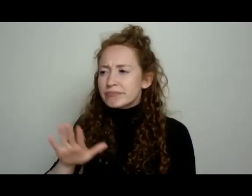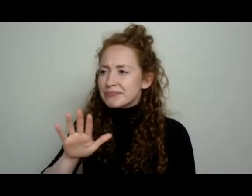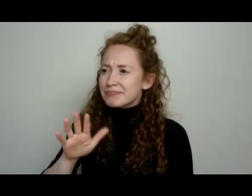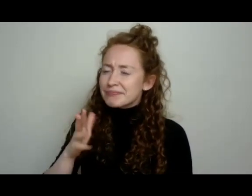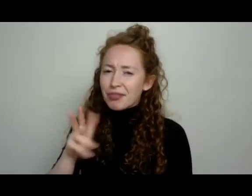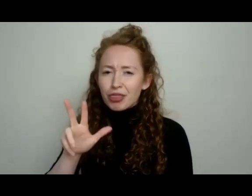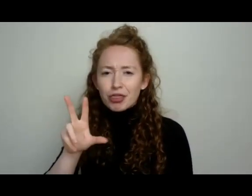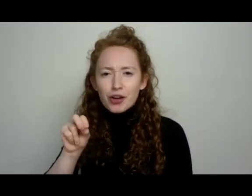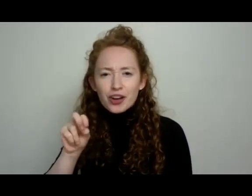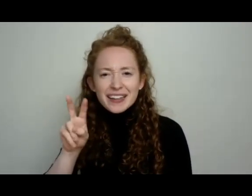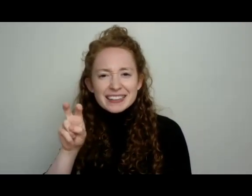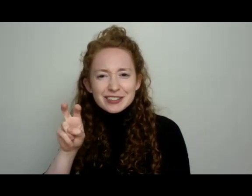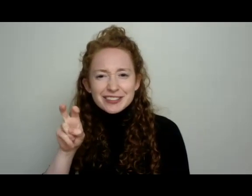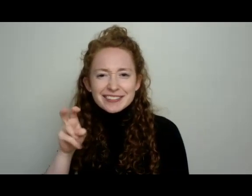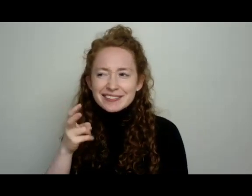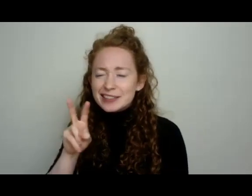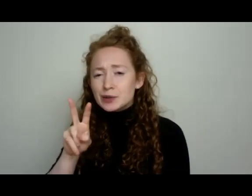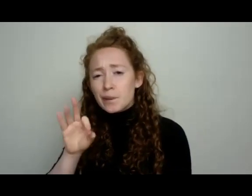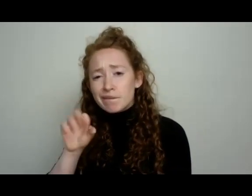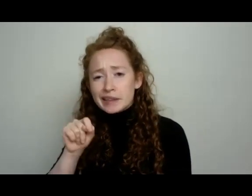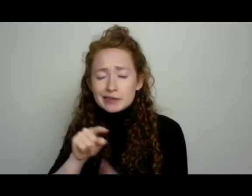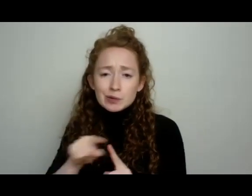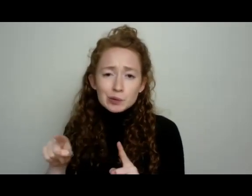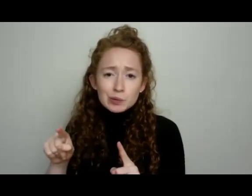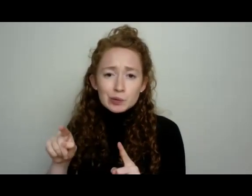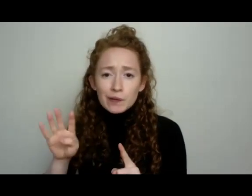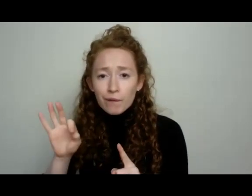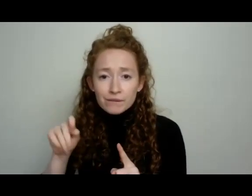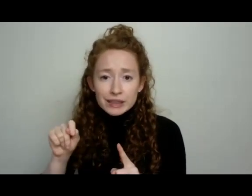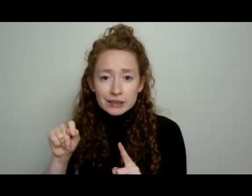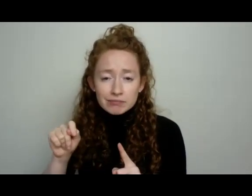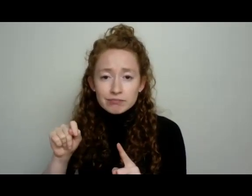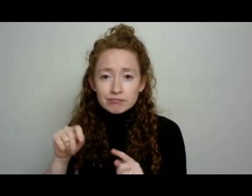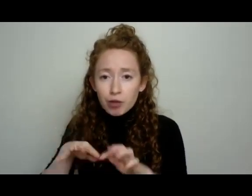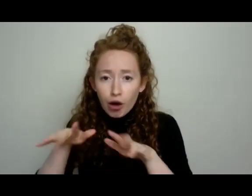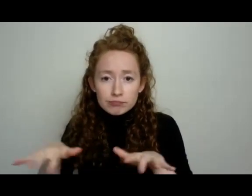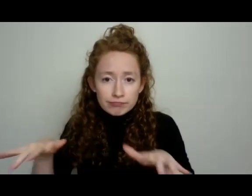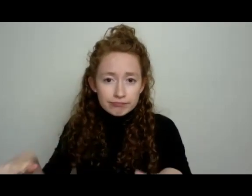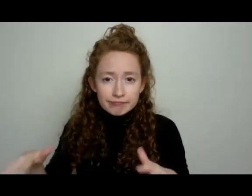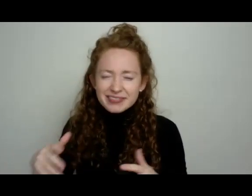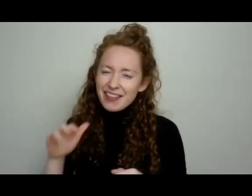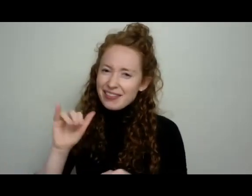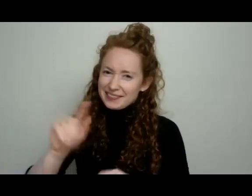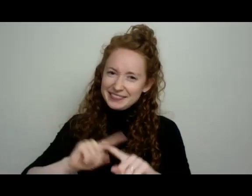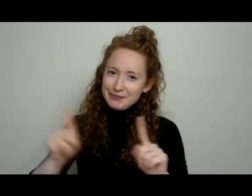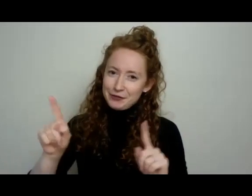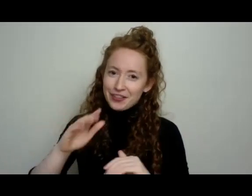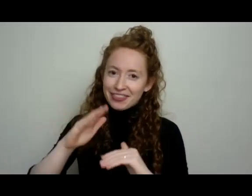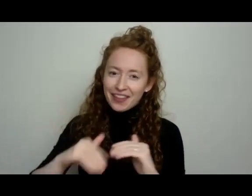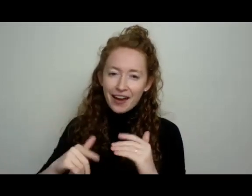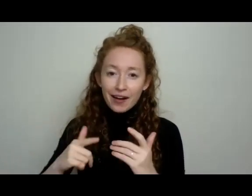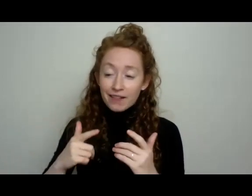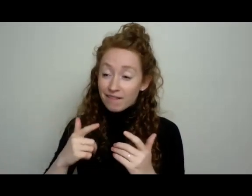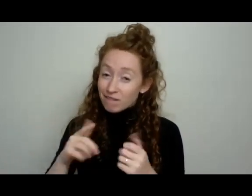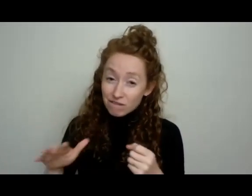30 inches to like four feet long, much shorter than like a fully vining cucumber will be